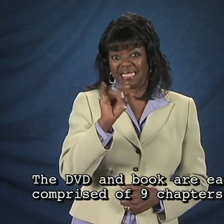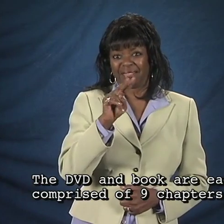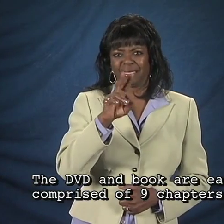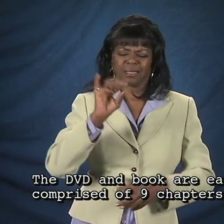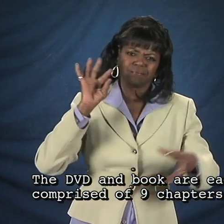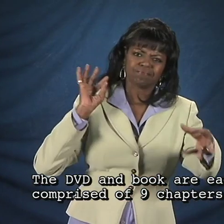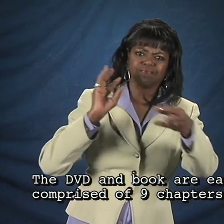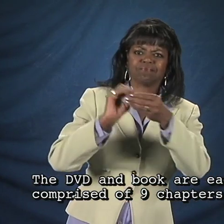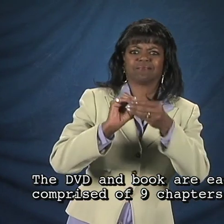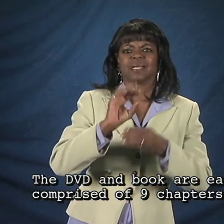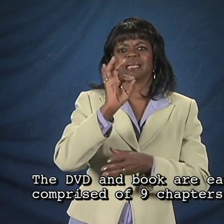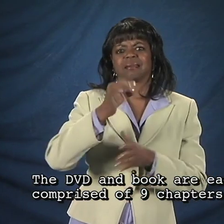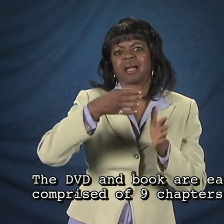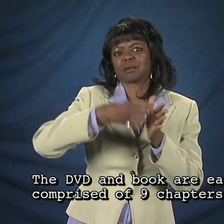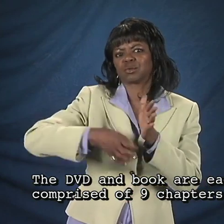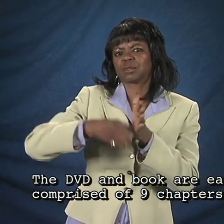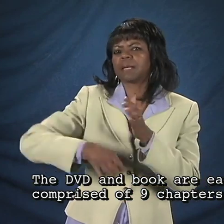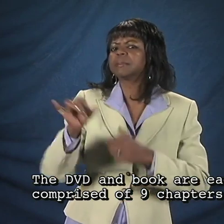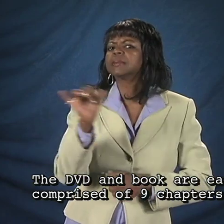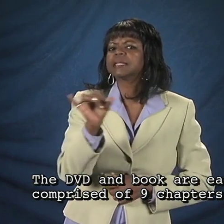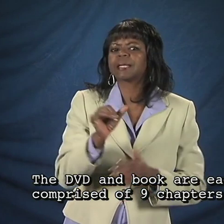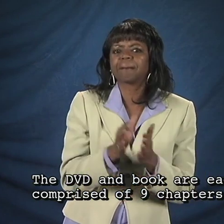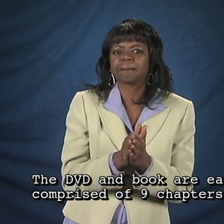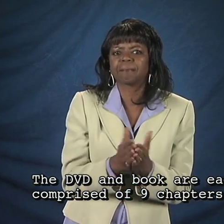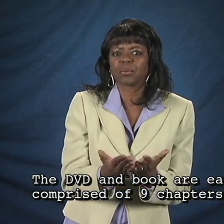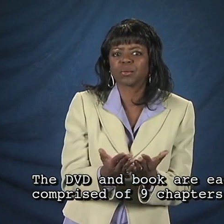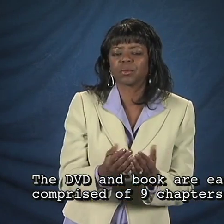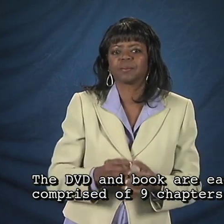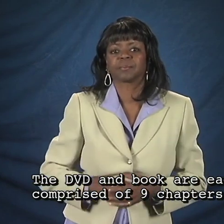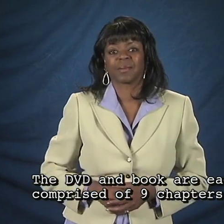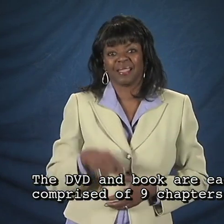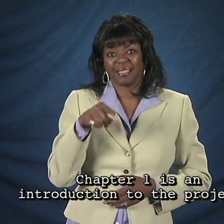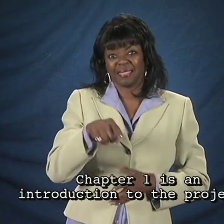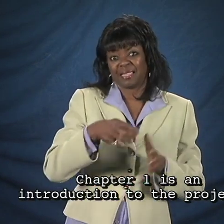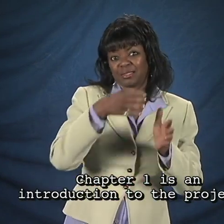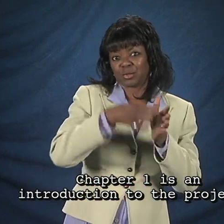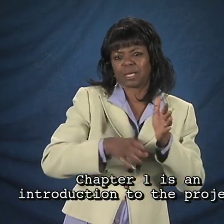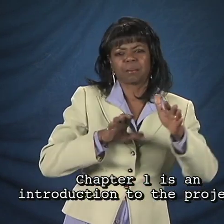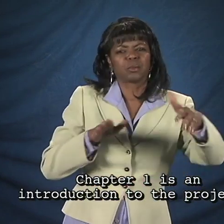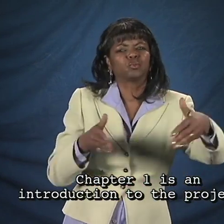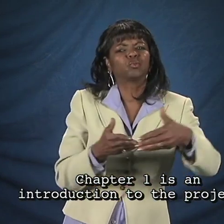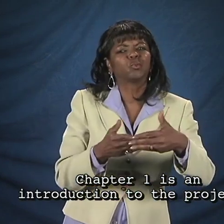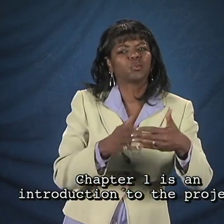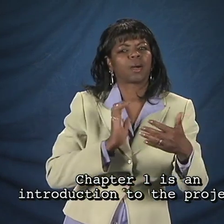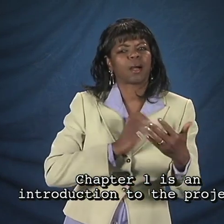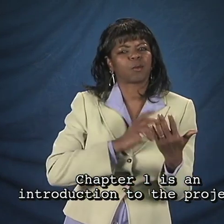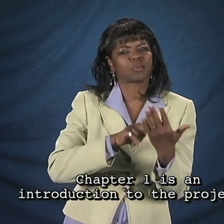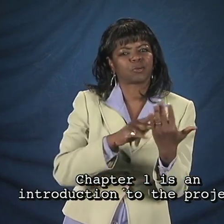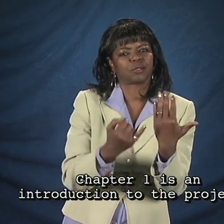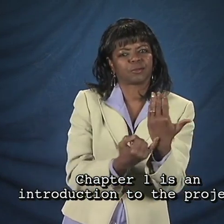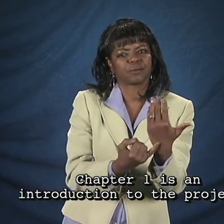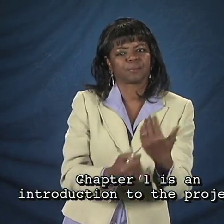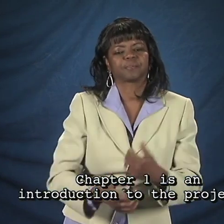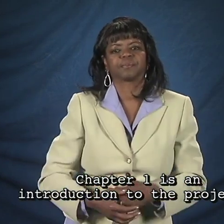The DVD and book are each comprised of nine chapters. Chapter 1 is an introduction to the project.